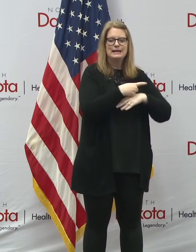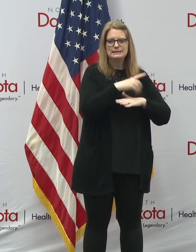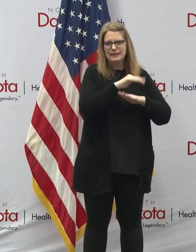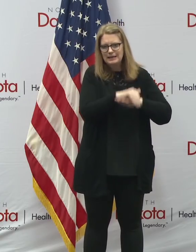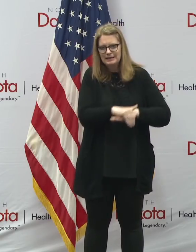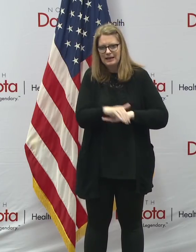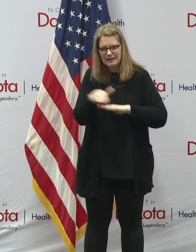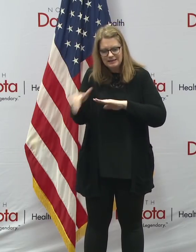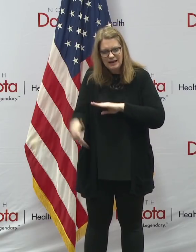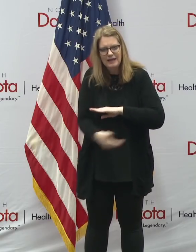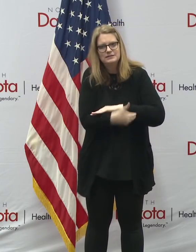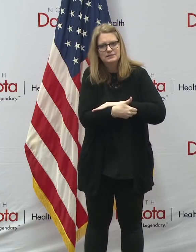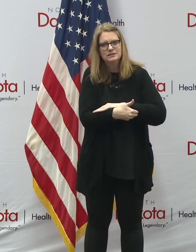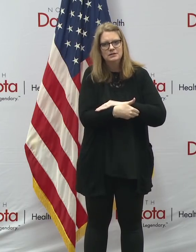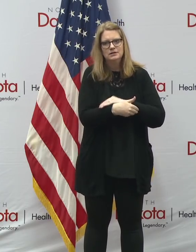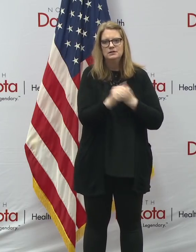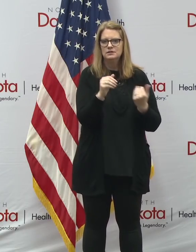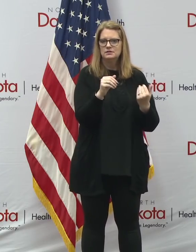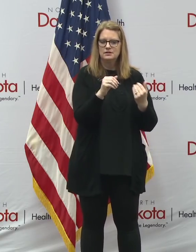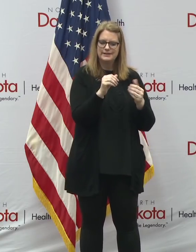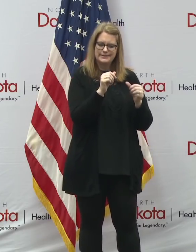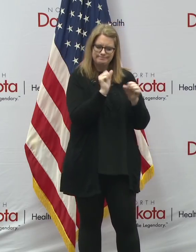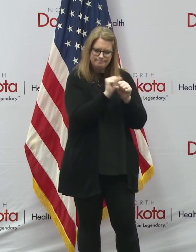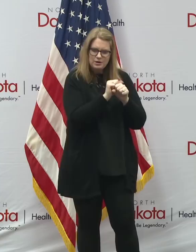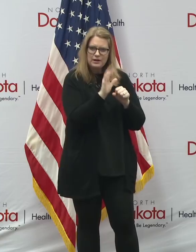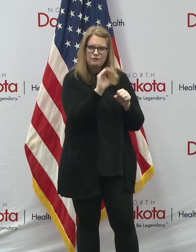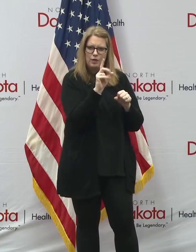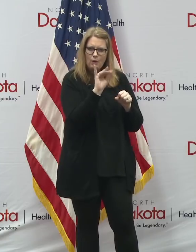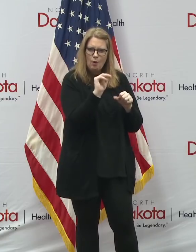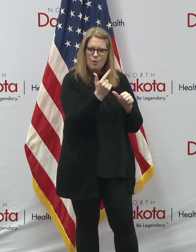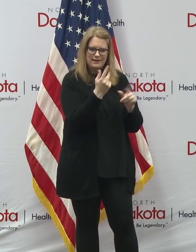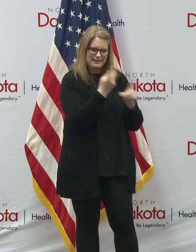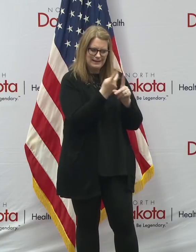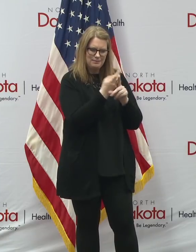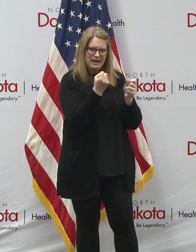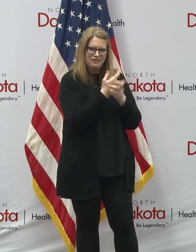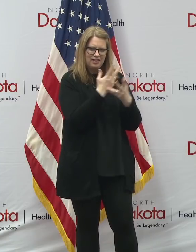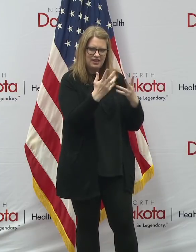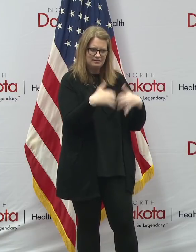coding and keep the mainframe going over there. So thank you to that entire team.